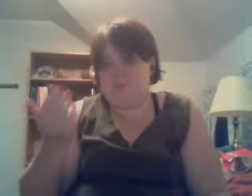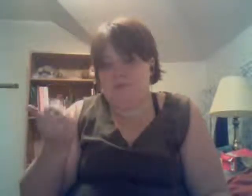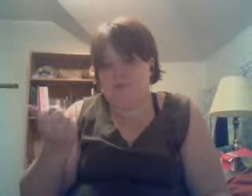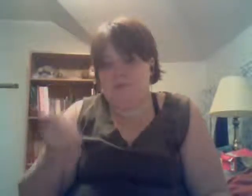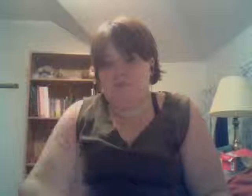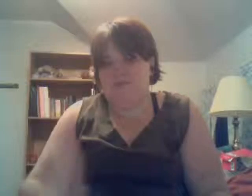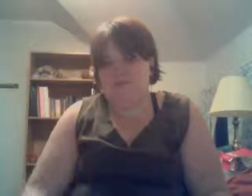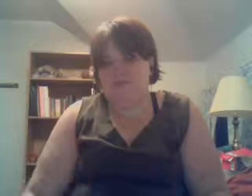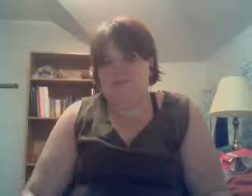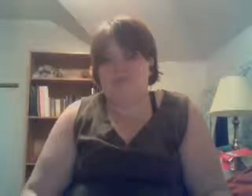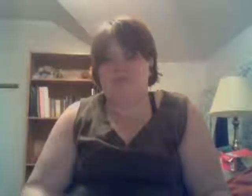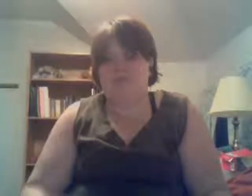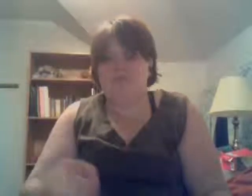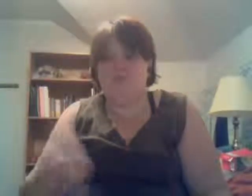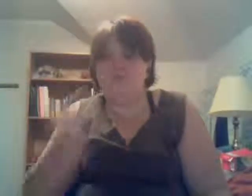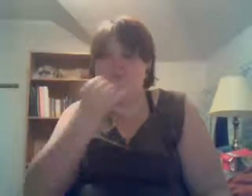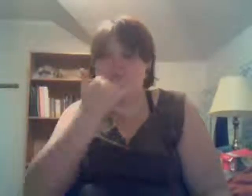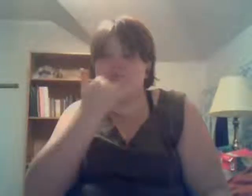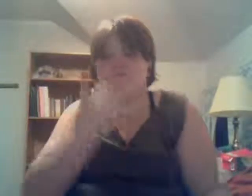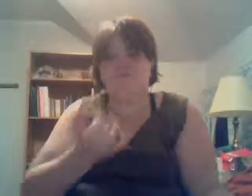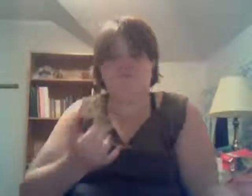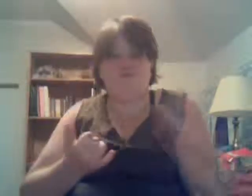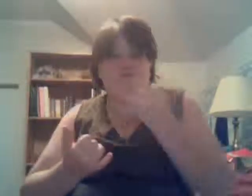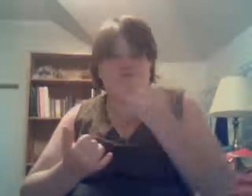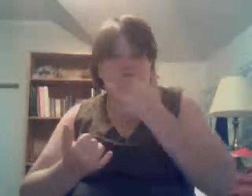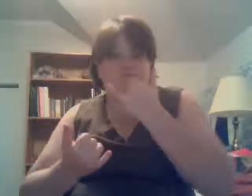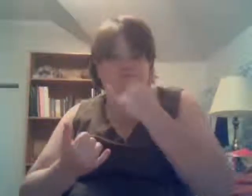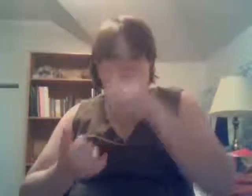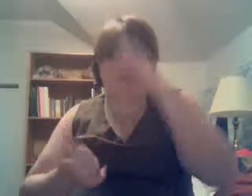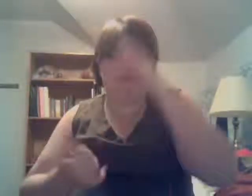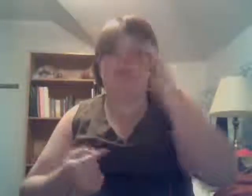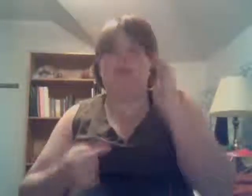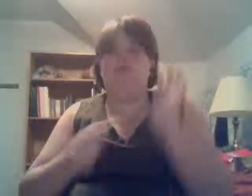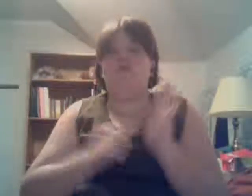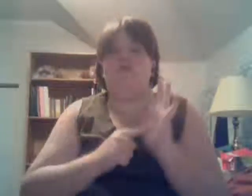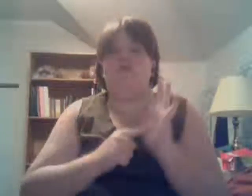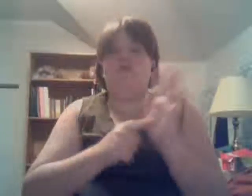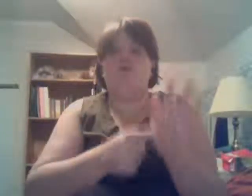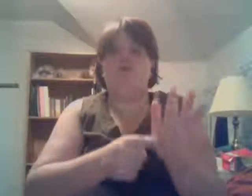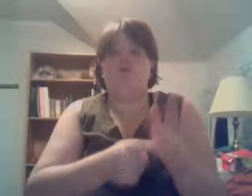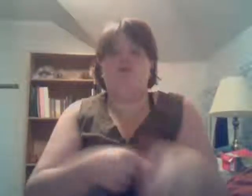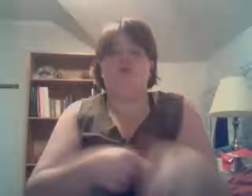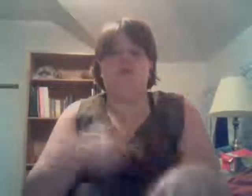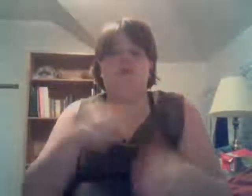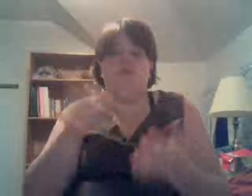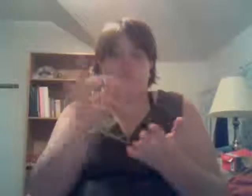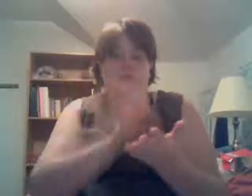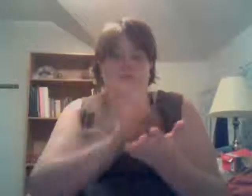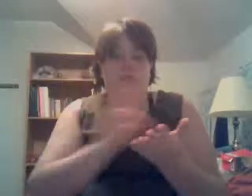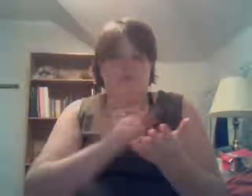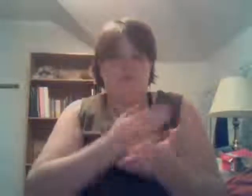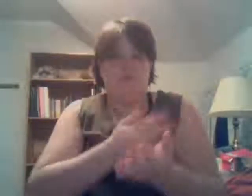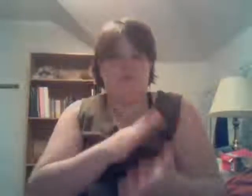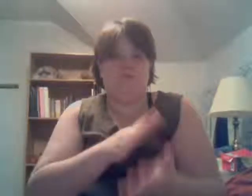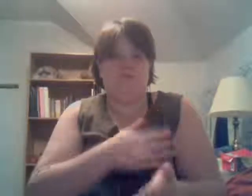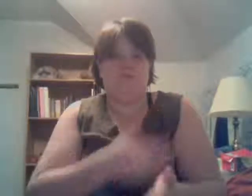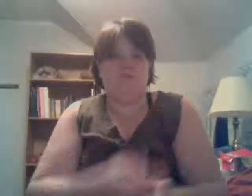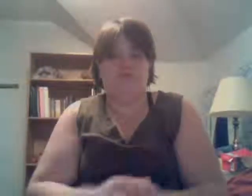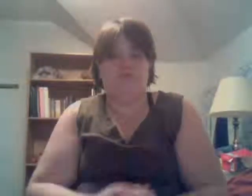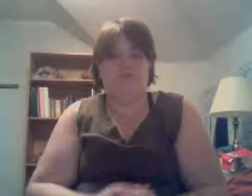So come on, you got it wrong To prove I'm right, I put it in a song-oh